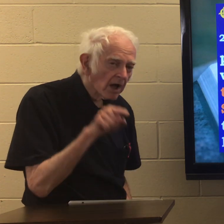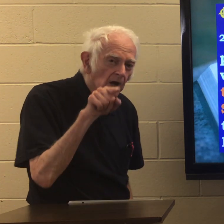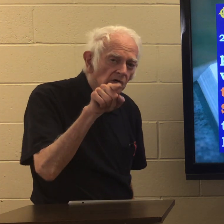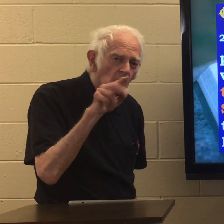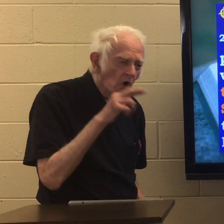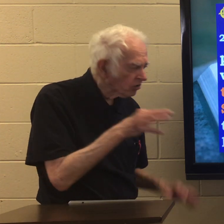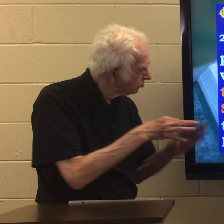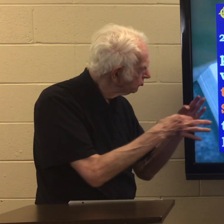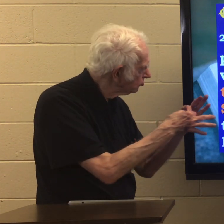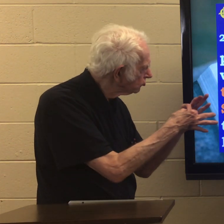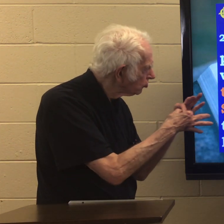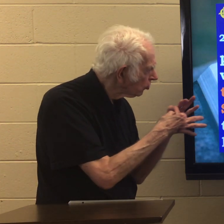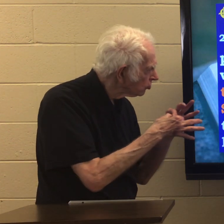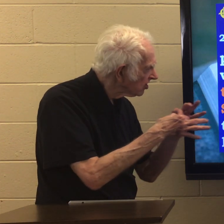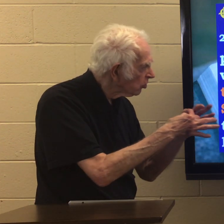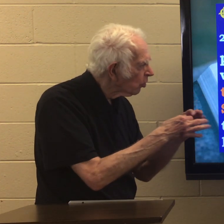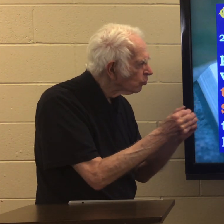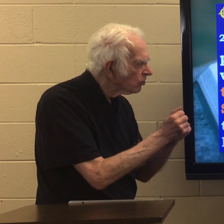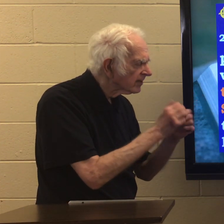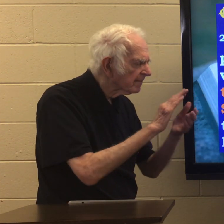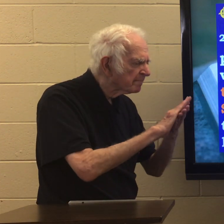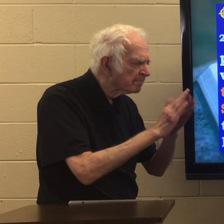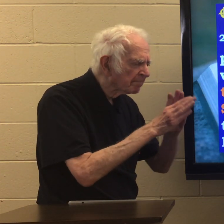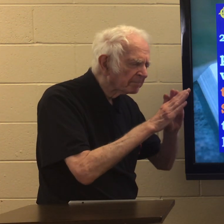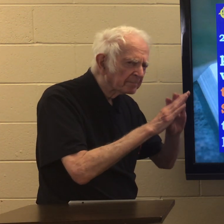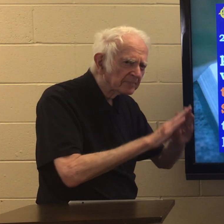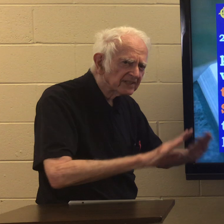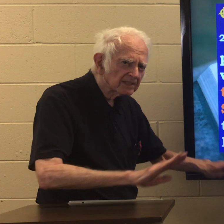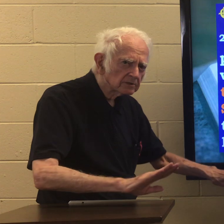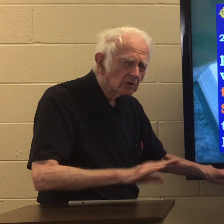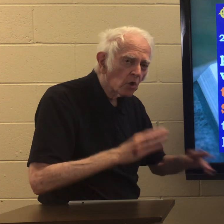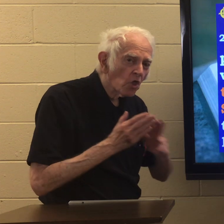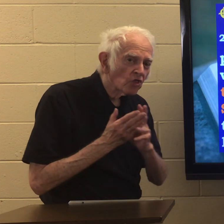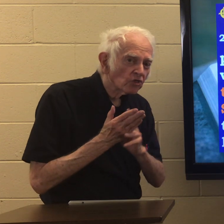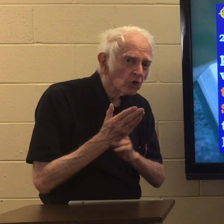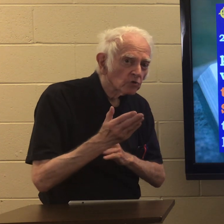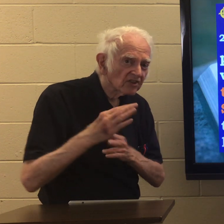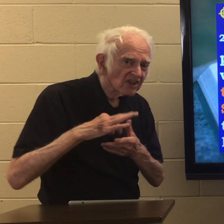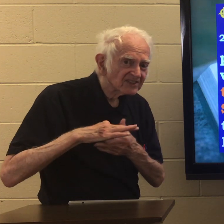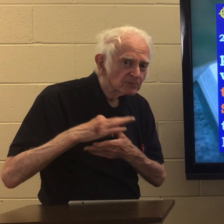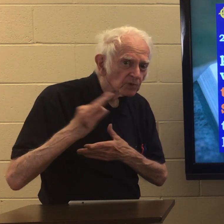you are joined together with peace through the spirit